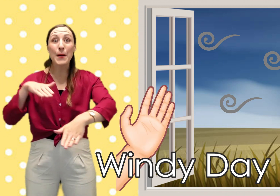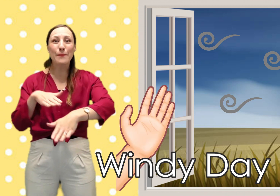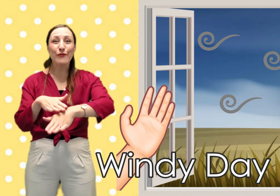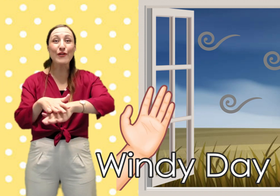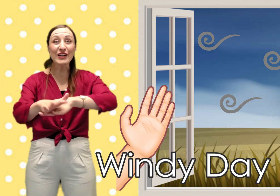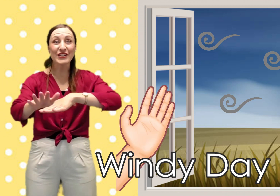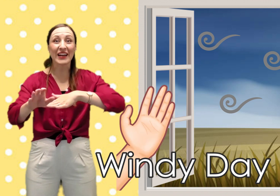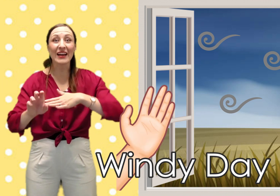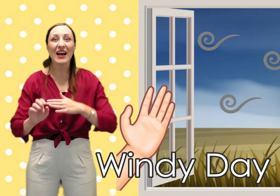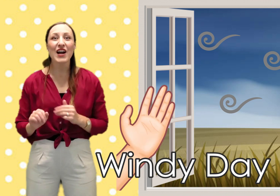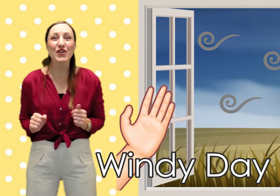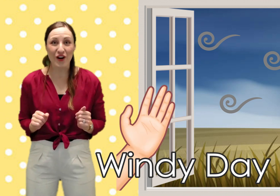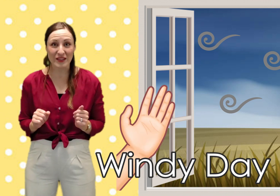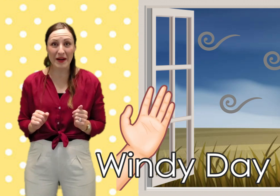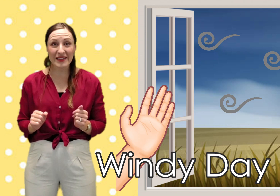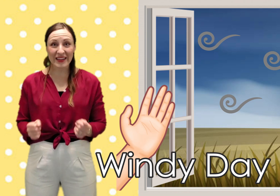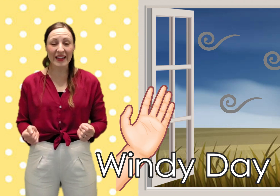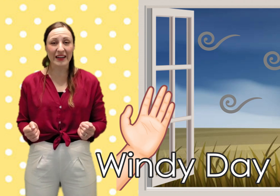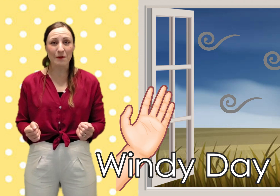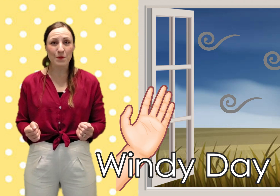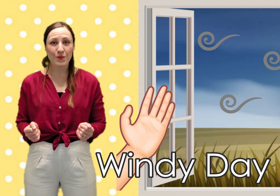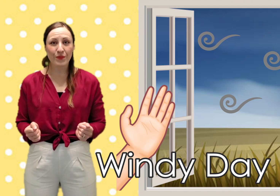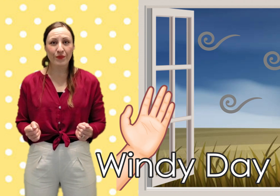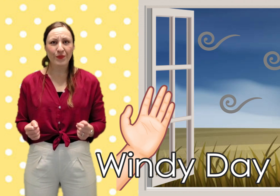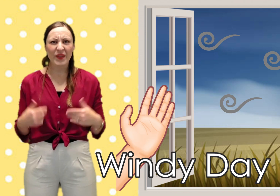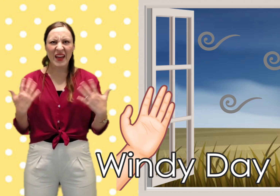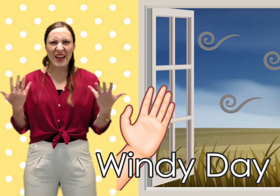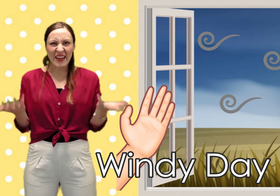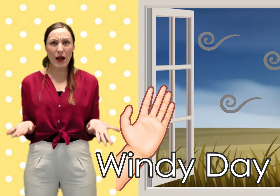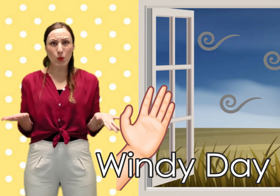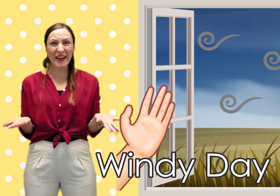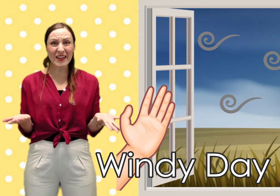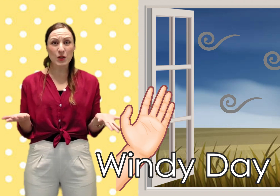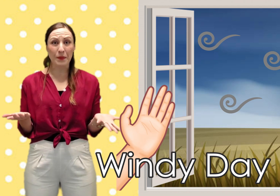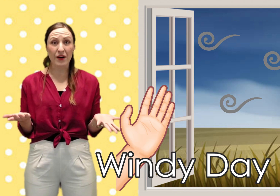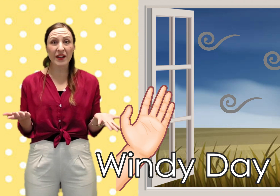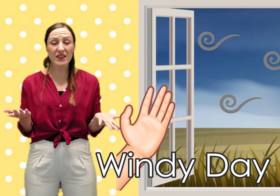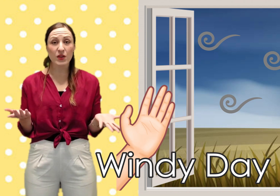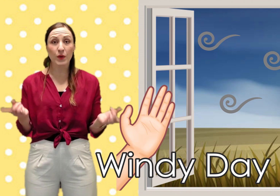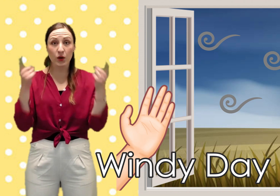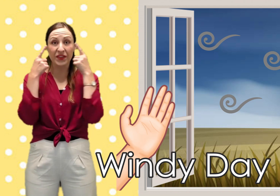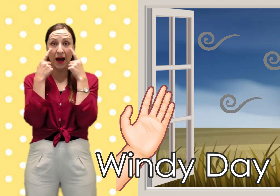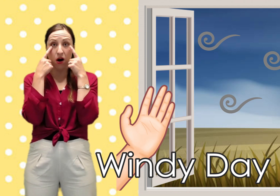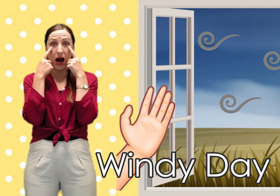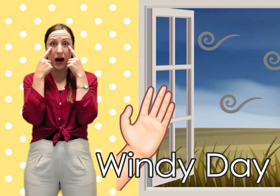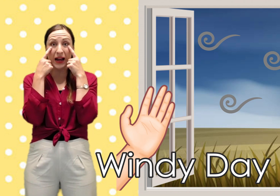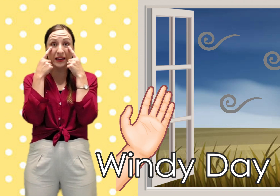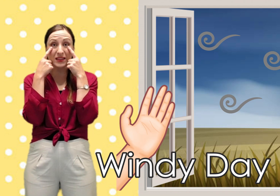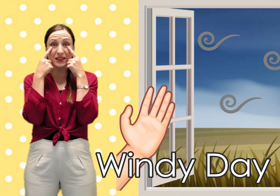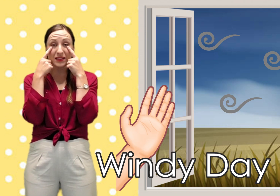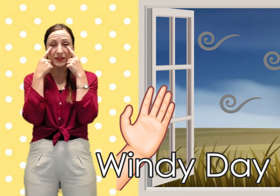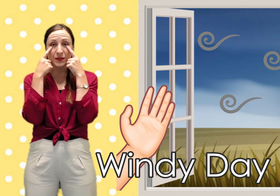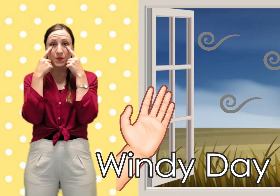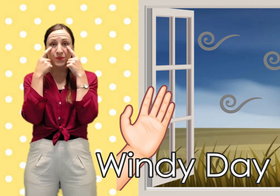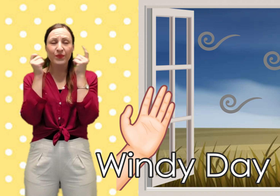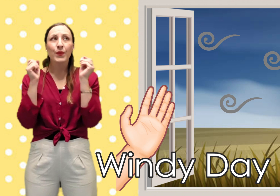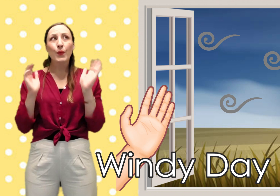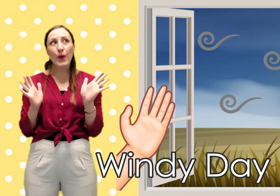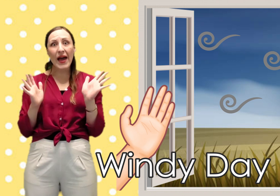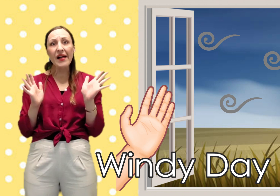rushing across my skin can we experience the wind with our eyes well